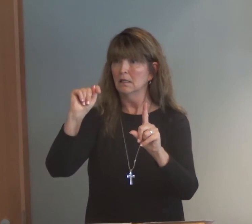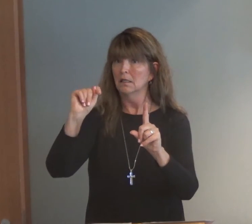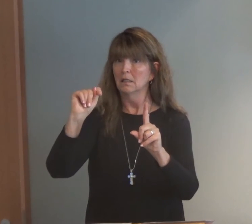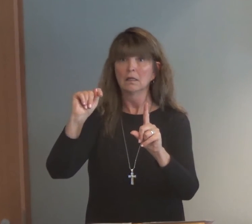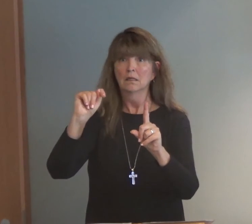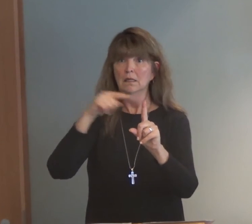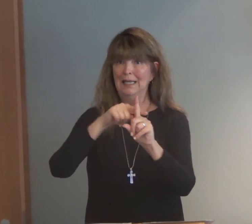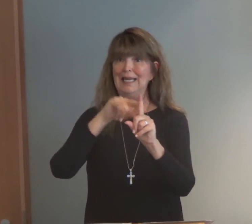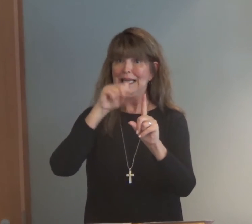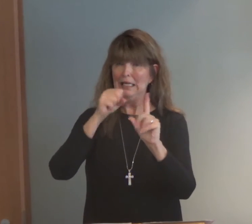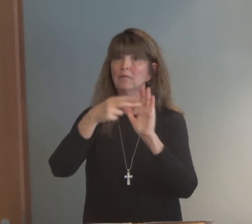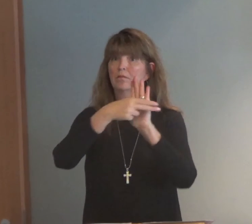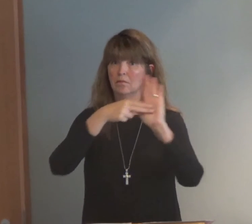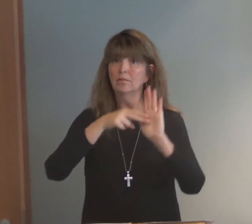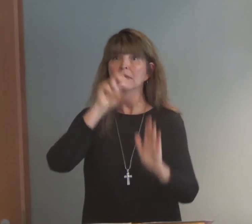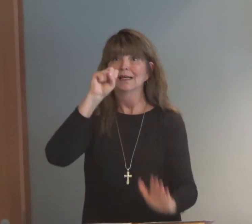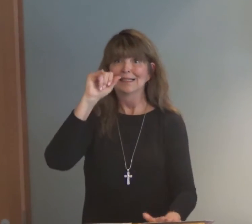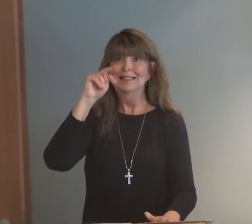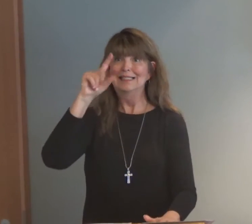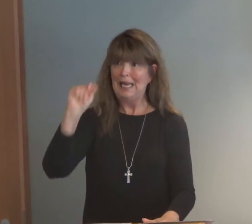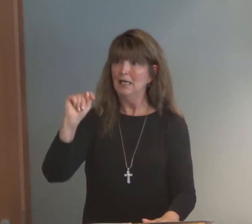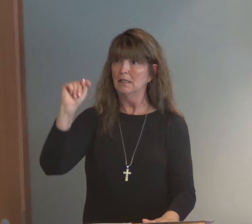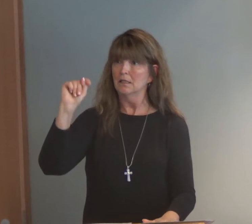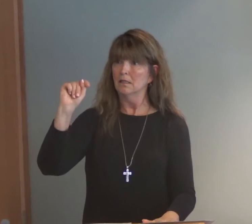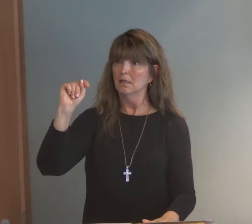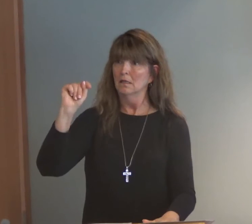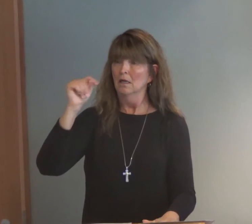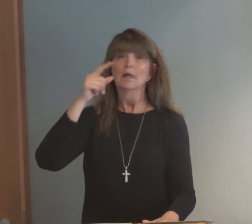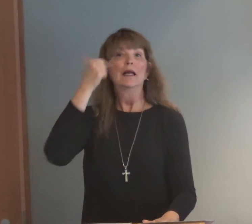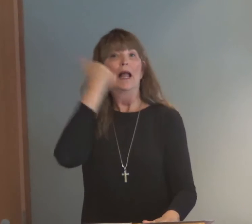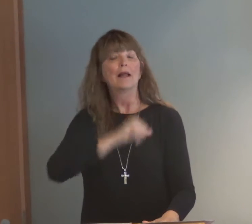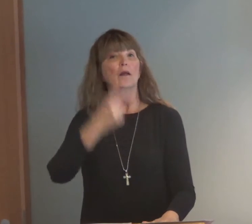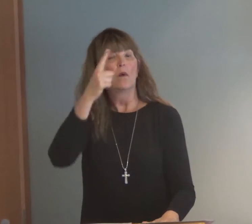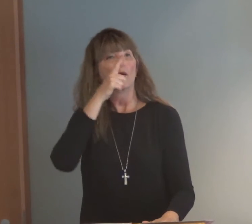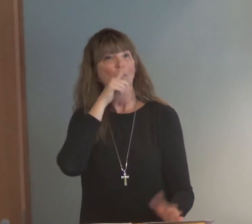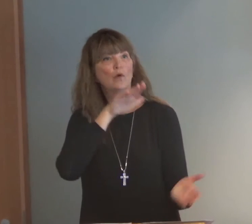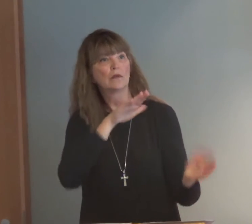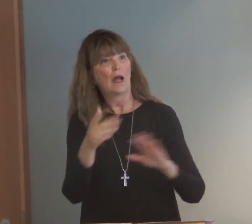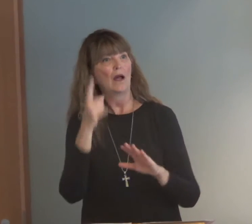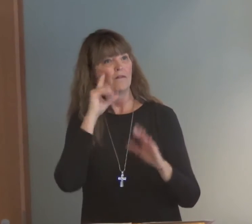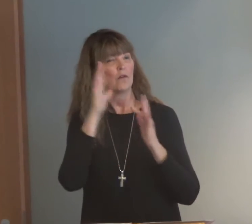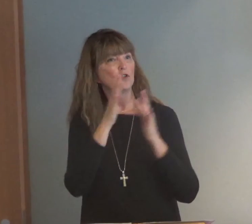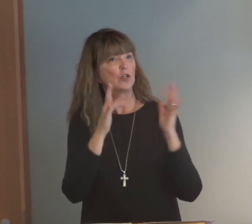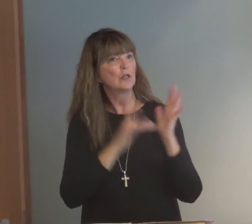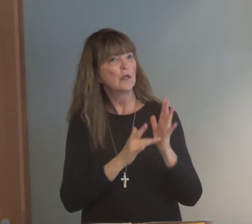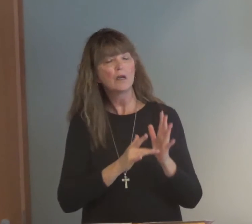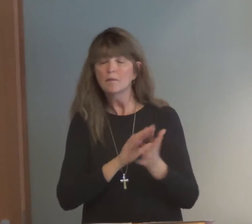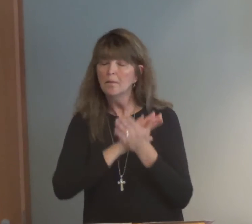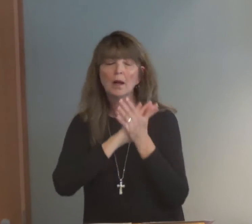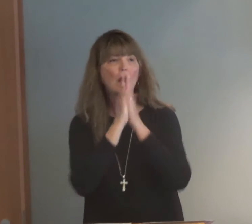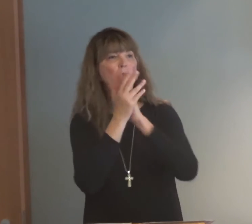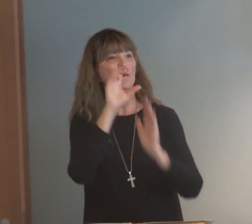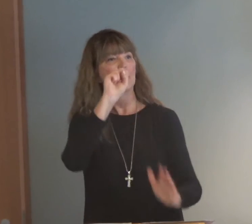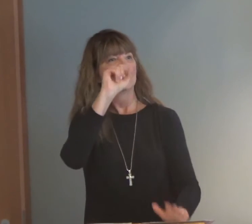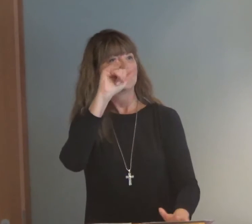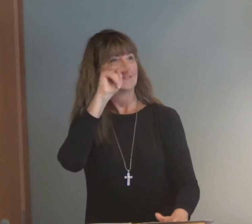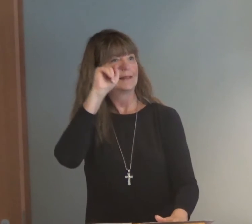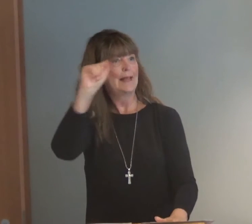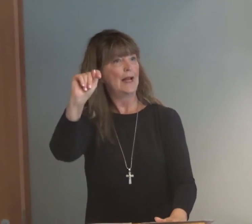know, Paul is known as Saint Paul. He is a legitimate saint. You know, anyone who dies for Christ can